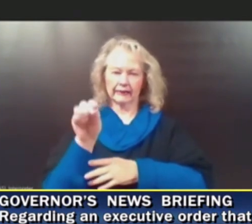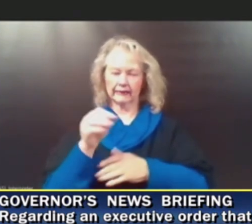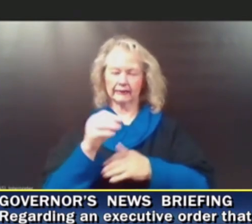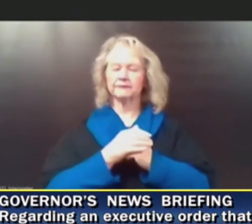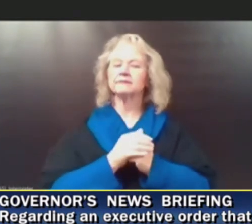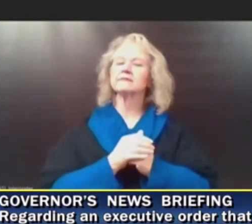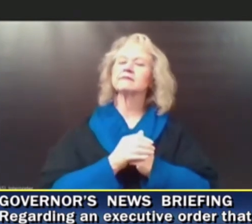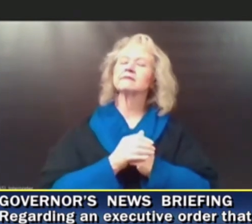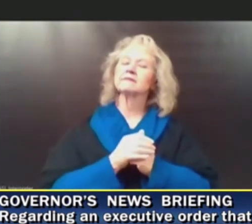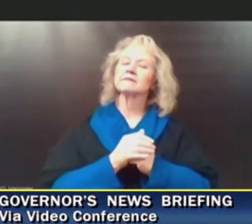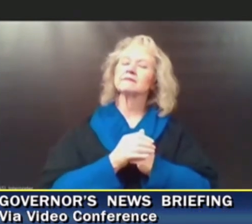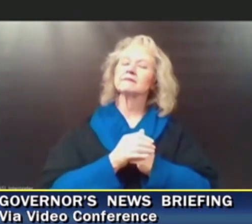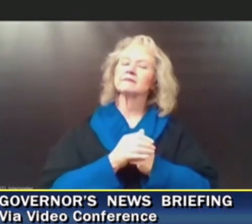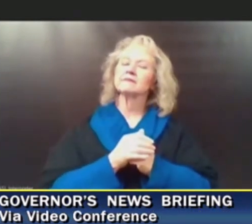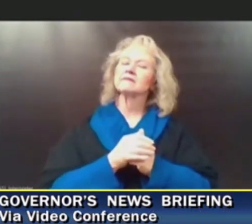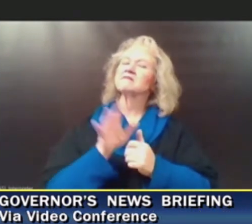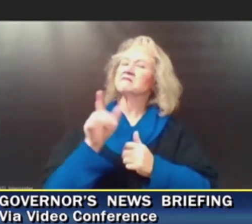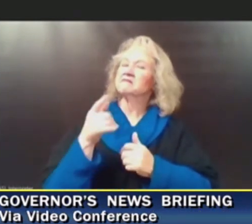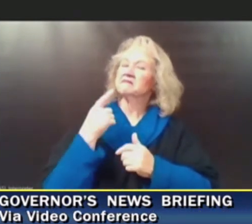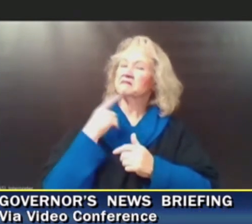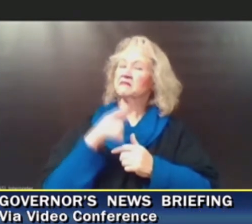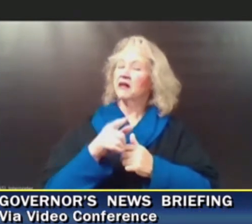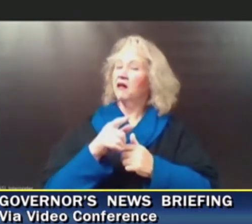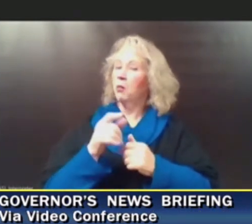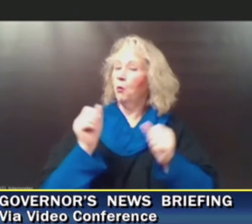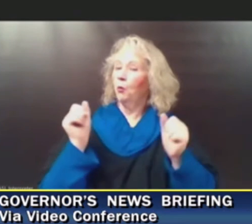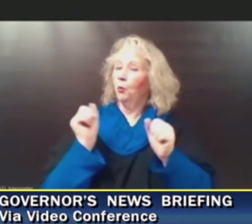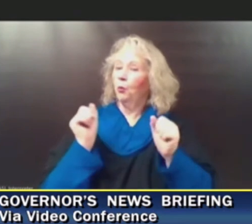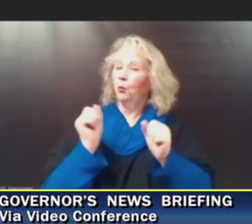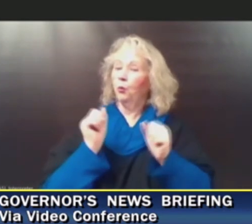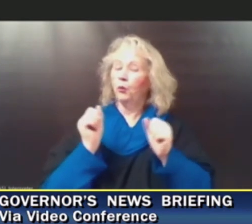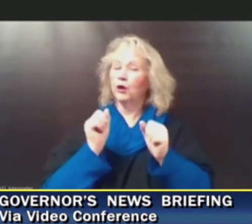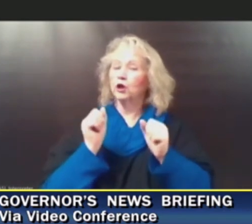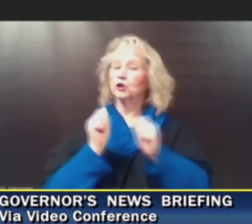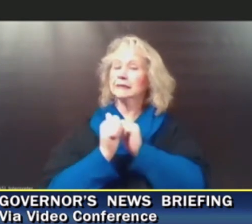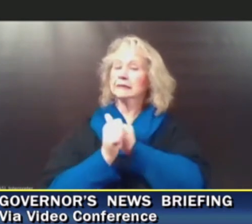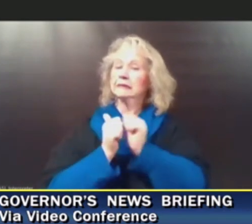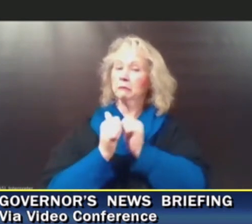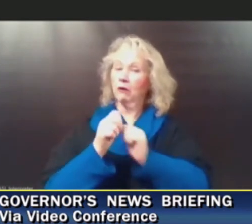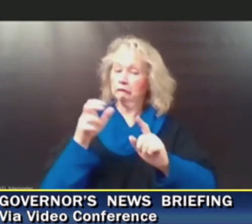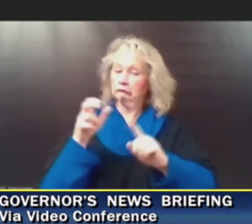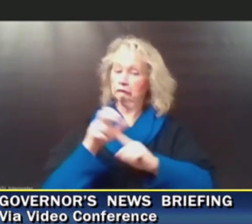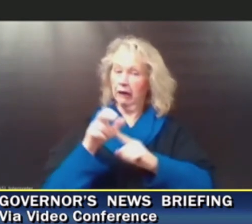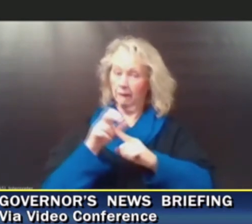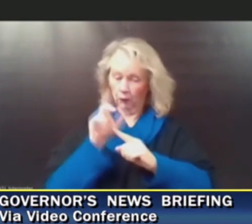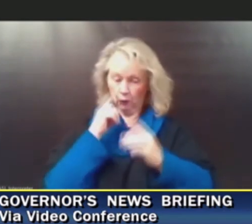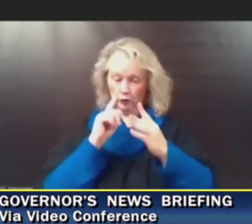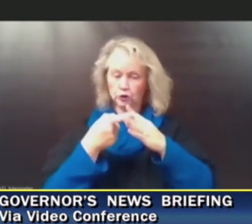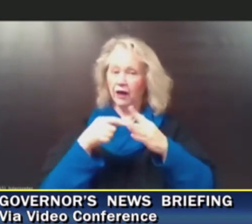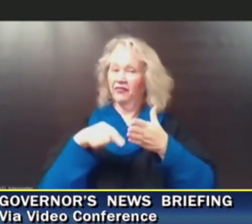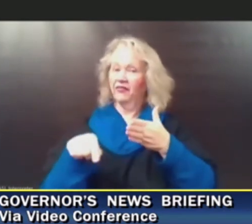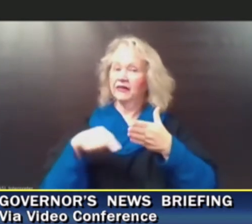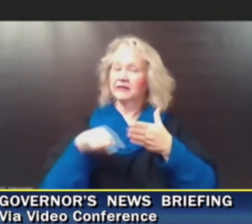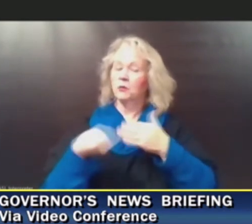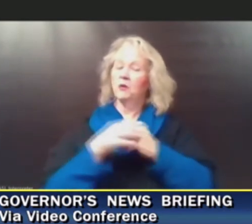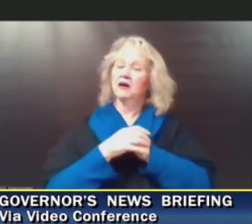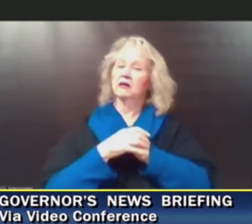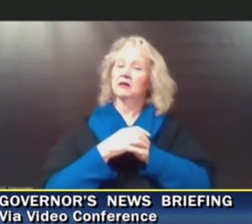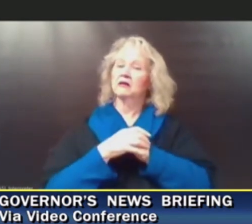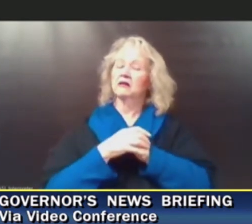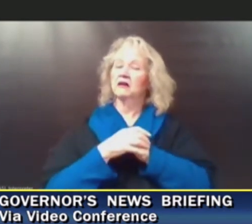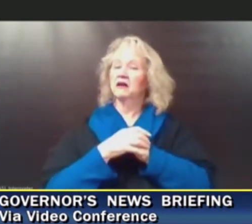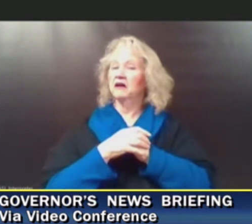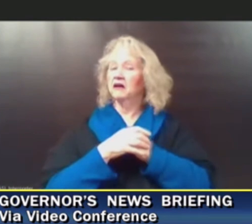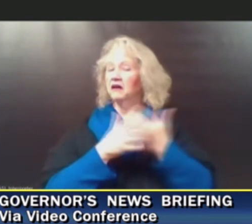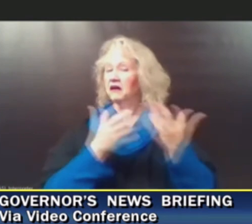I know winter sports championships for the high schools start this week. Is there any interest or possibility of doing a carve out